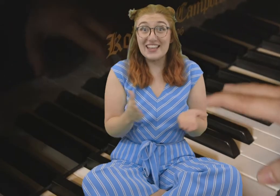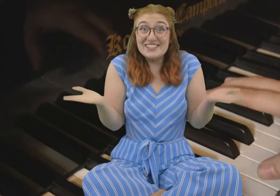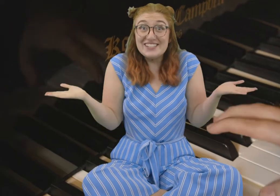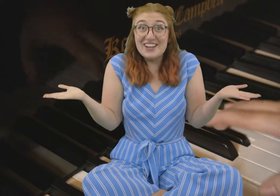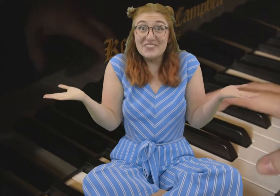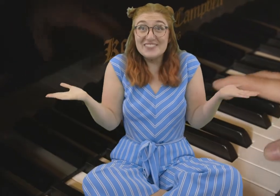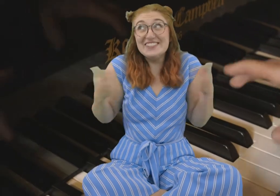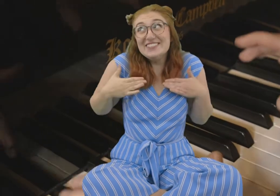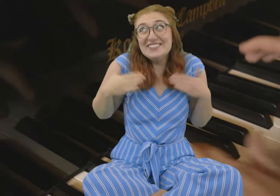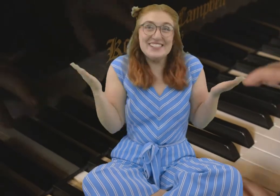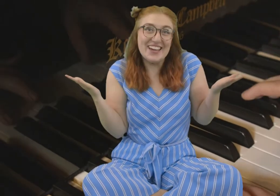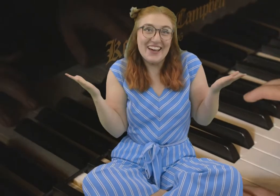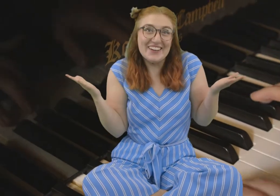that's Jumpsuit Joe.